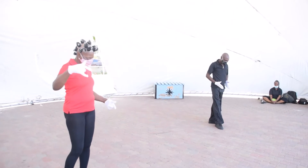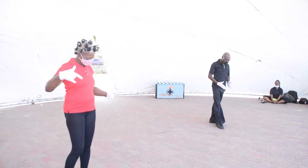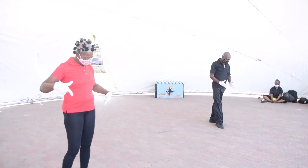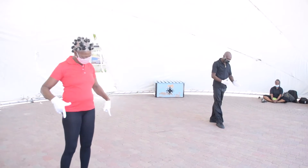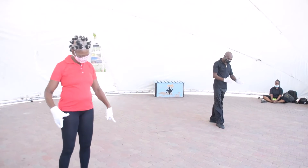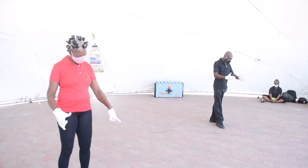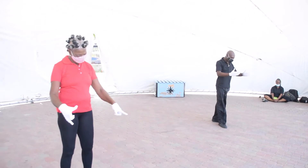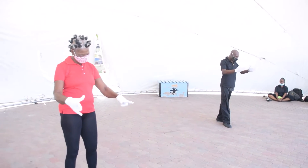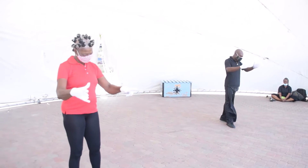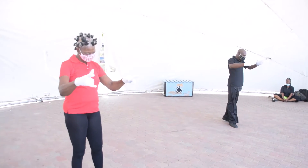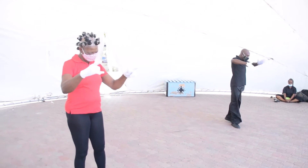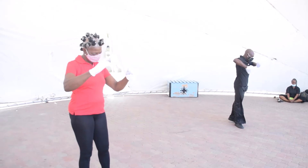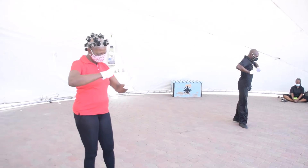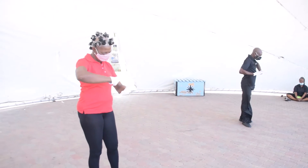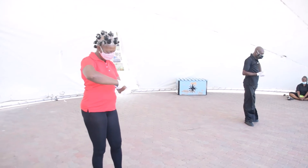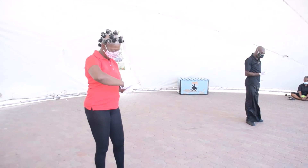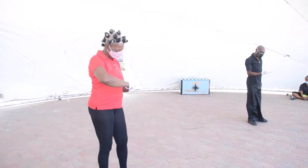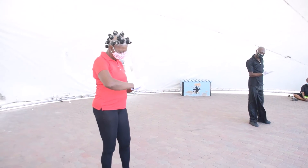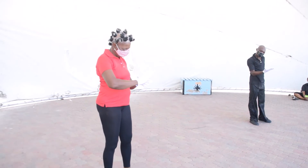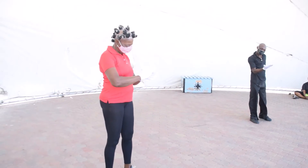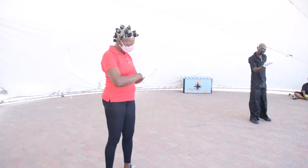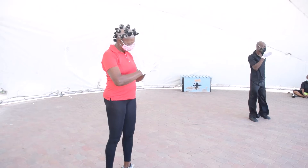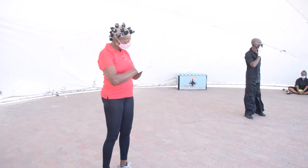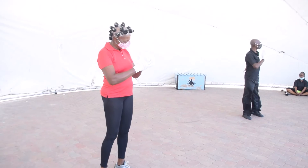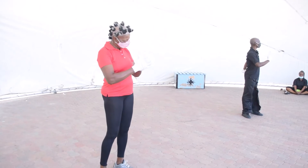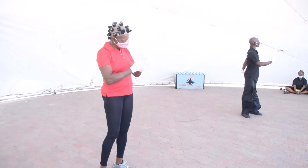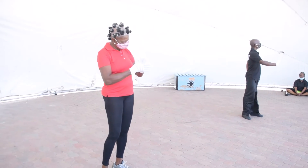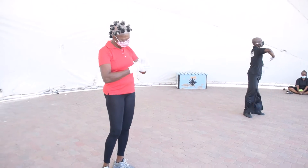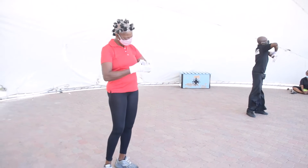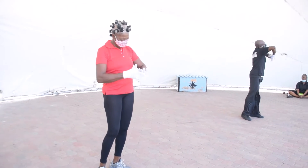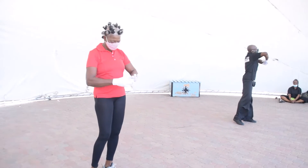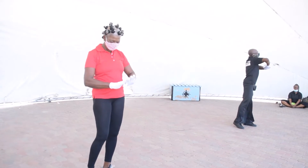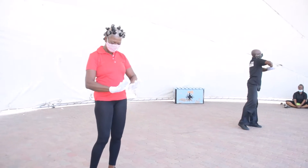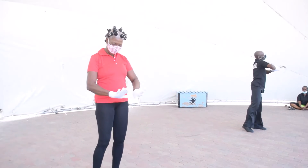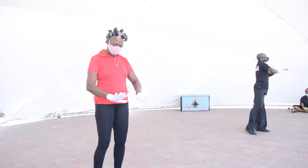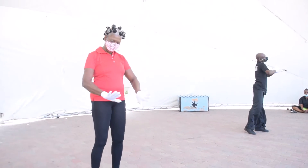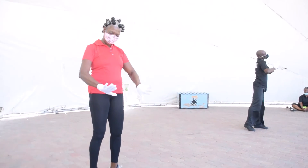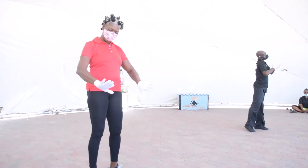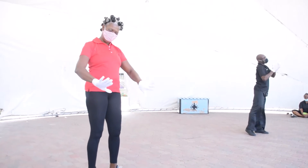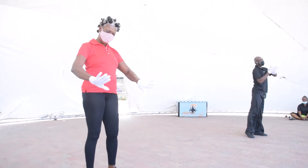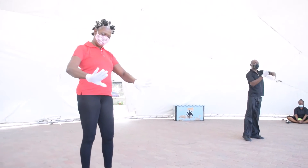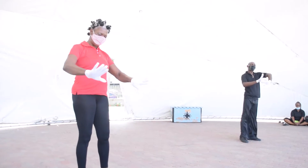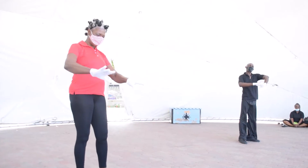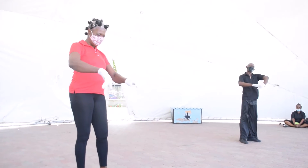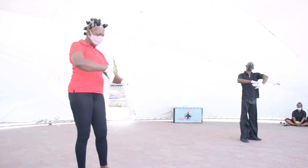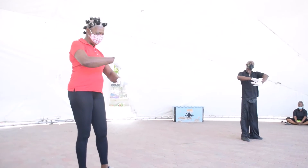May there be peace over